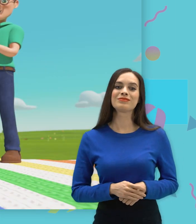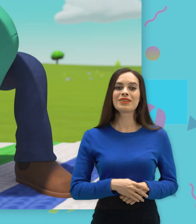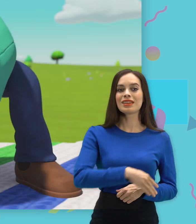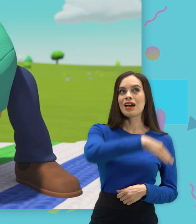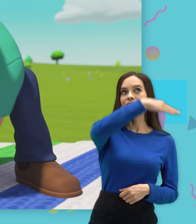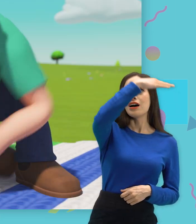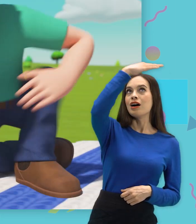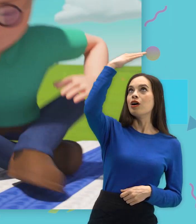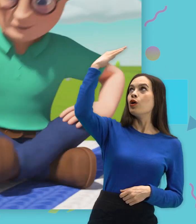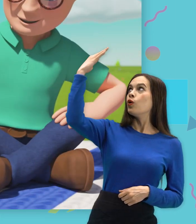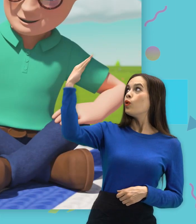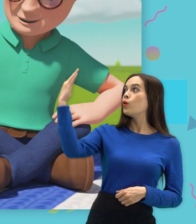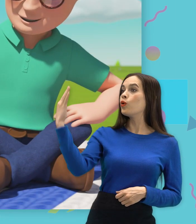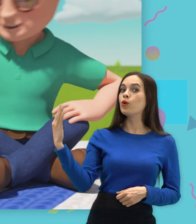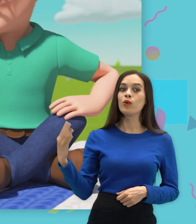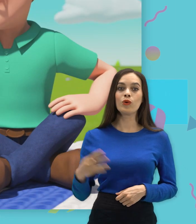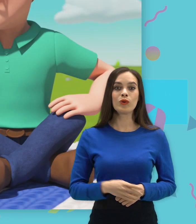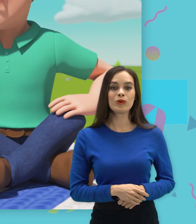pink makes a rainbow